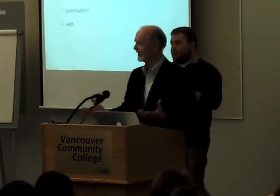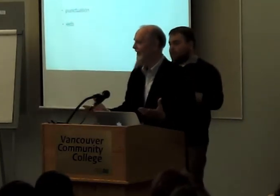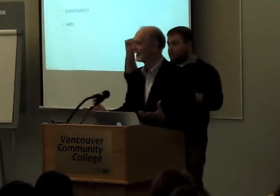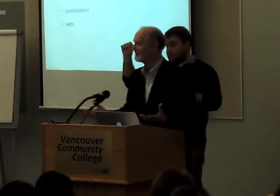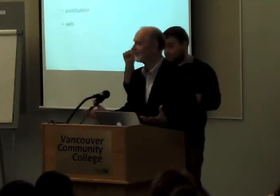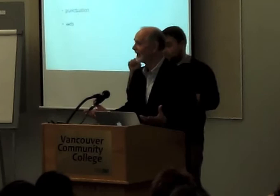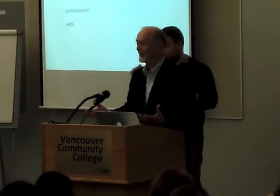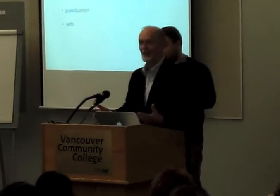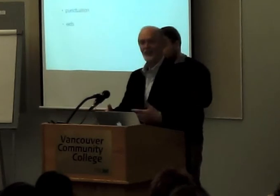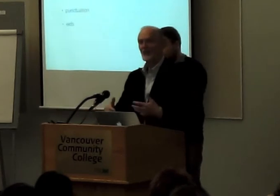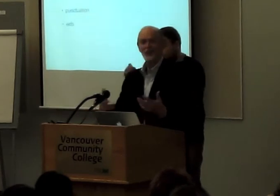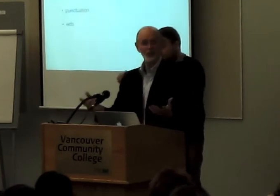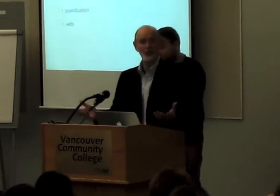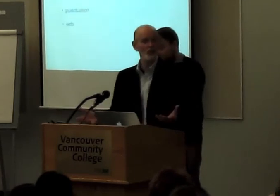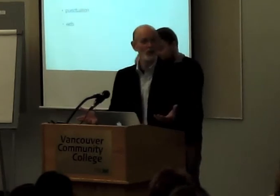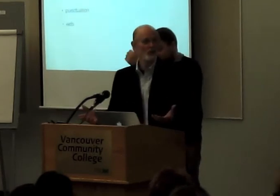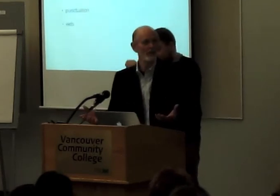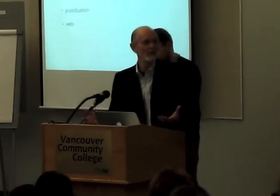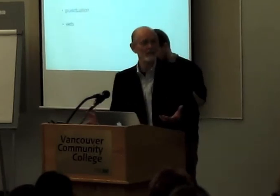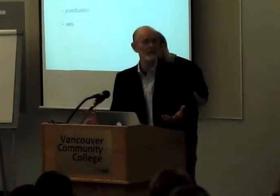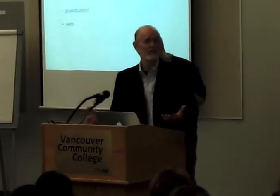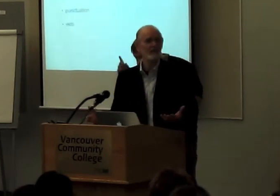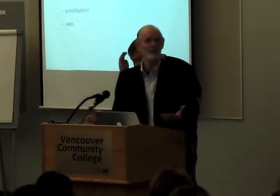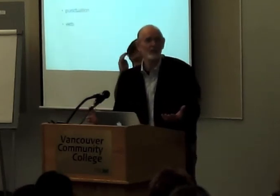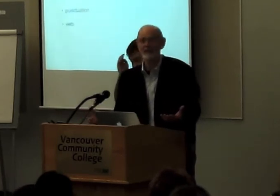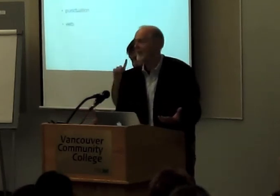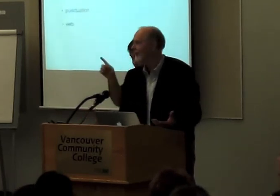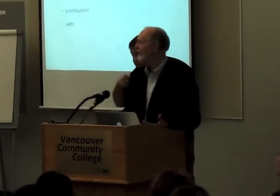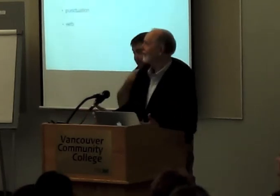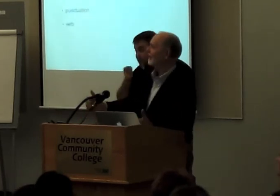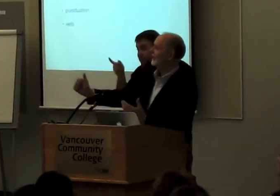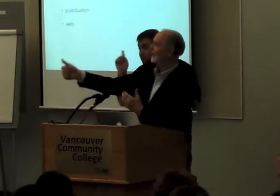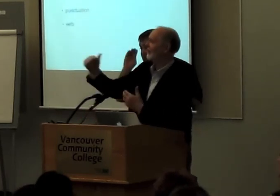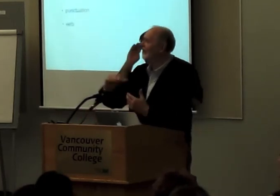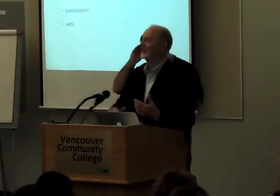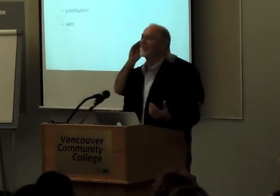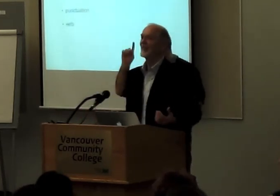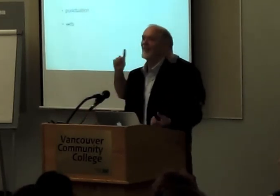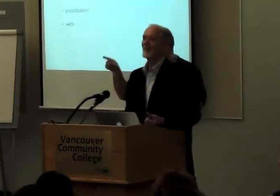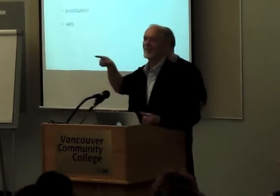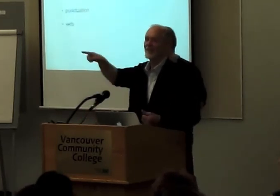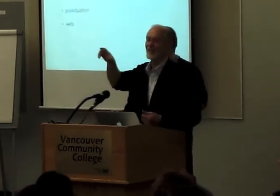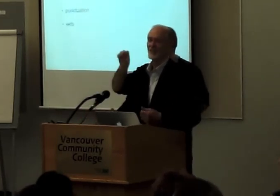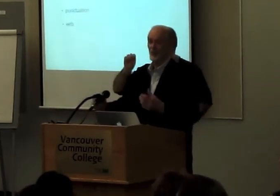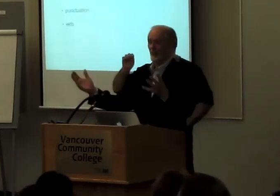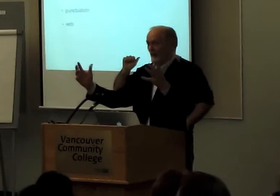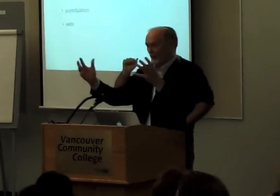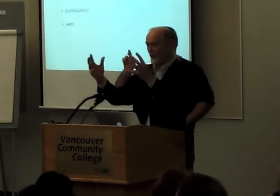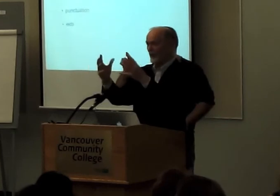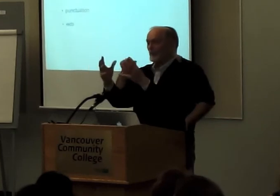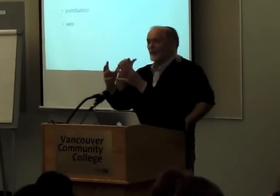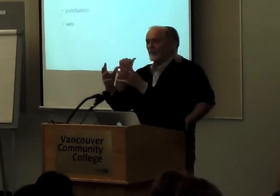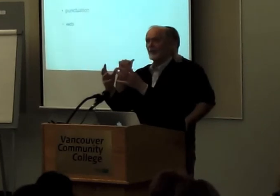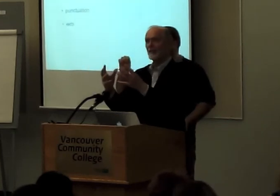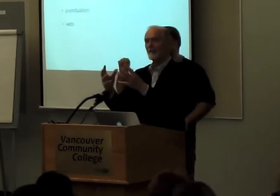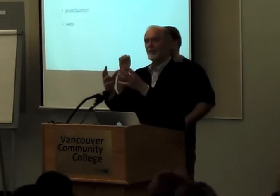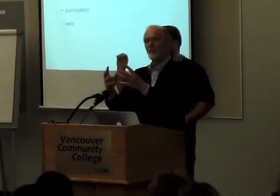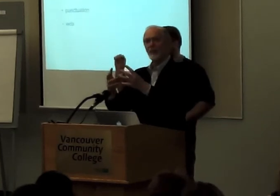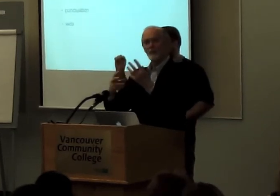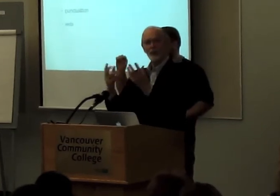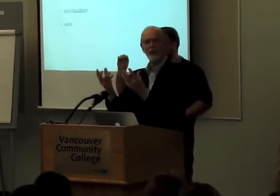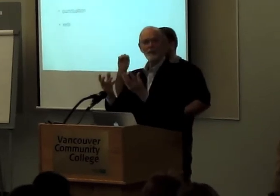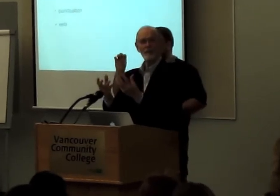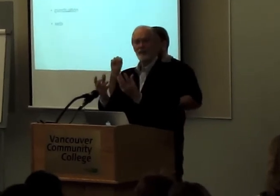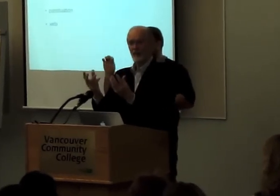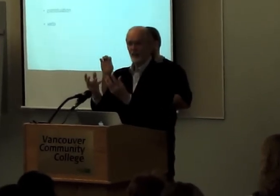nothing today. Do you know where that is? Sargasso Sea. Very good, right. So he gradually worked out that